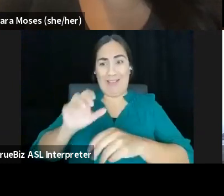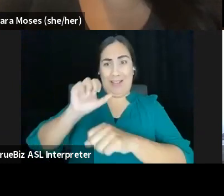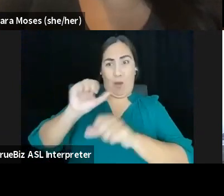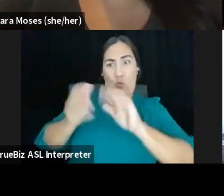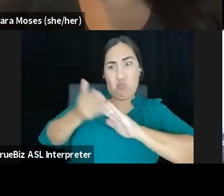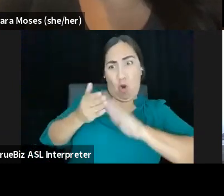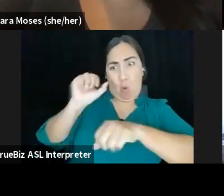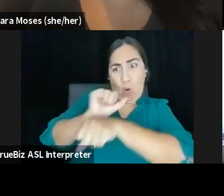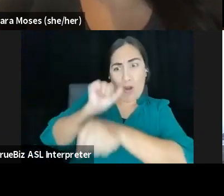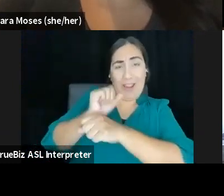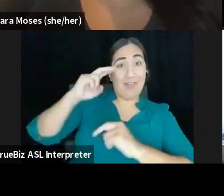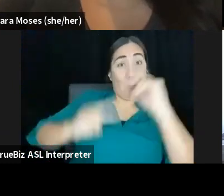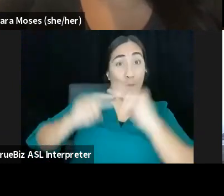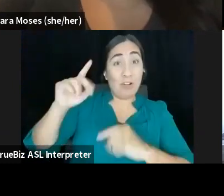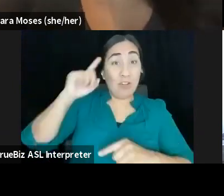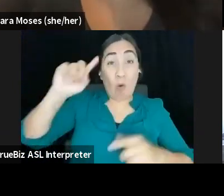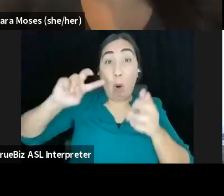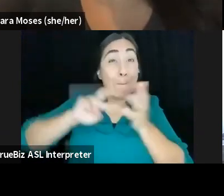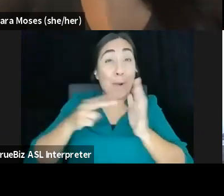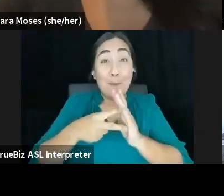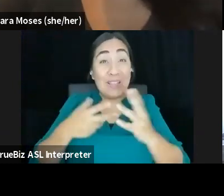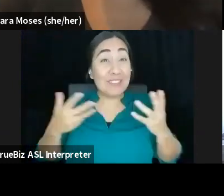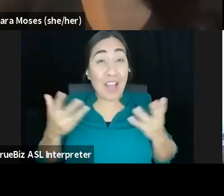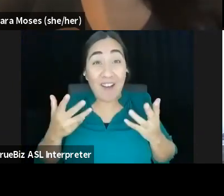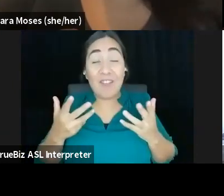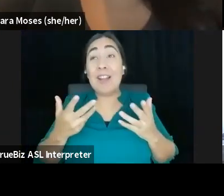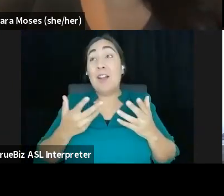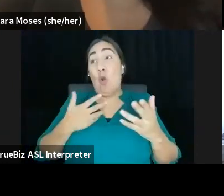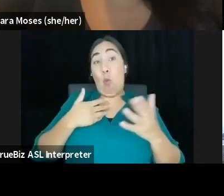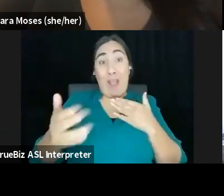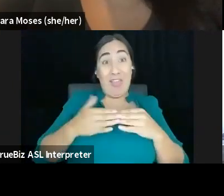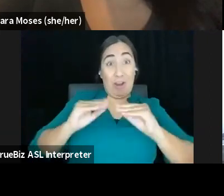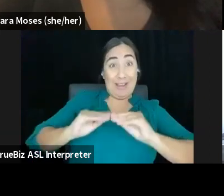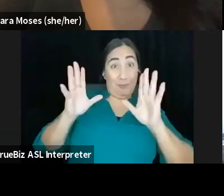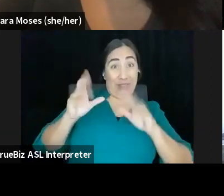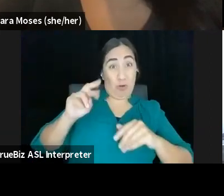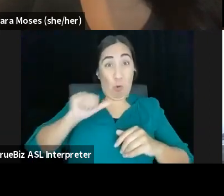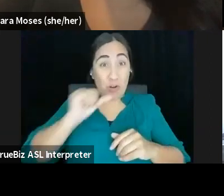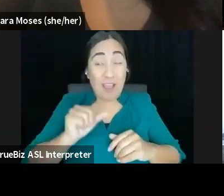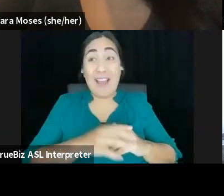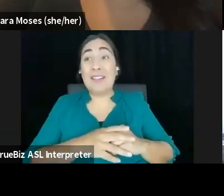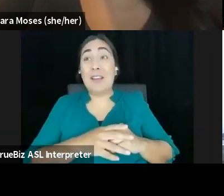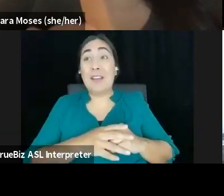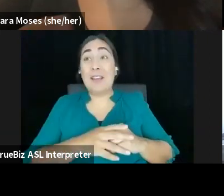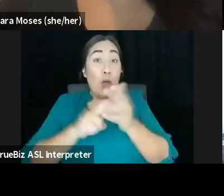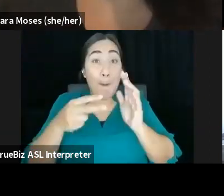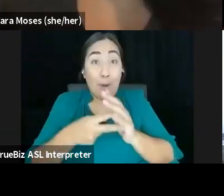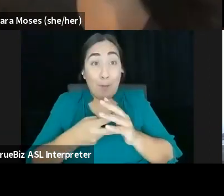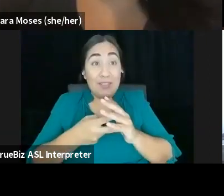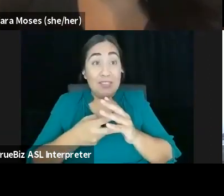of, um, whether explicit or implicit, but the purpose of, um, cultural genocide,